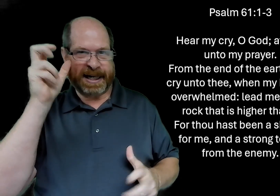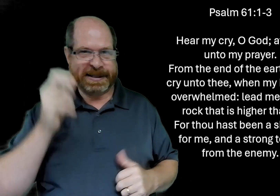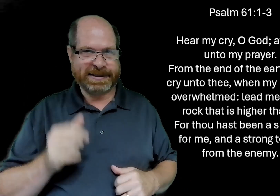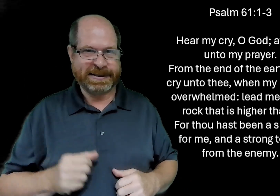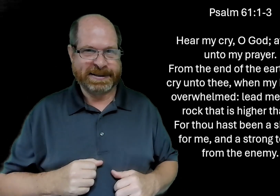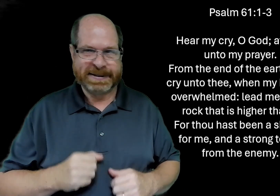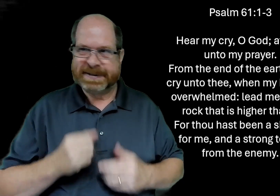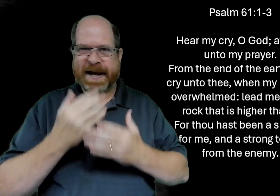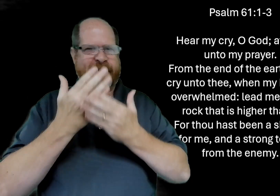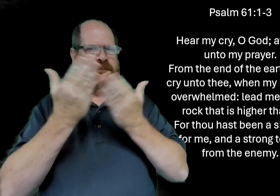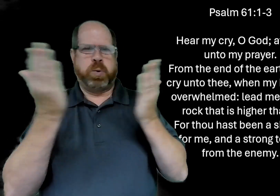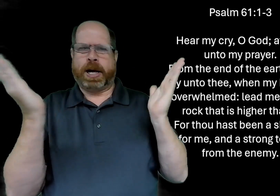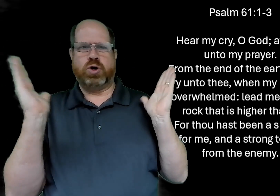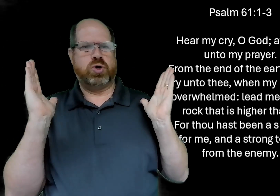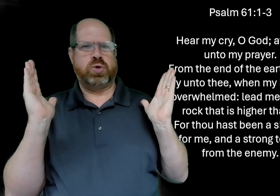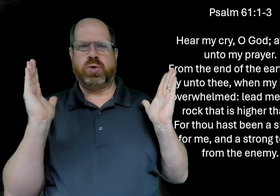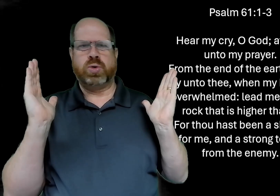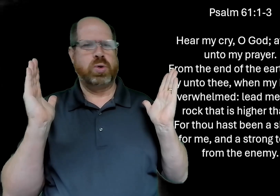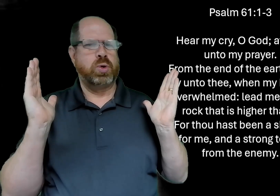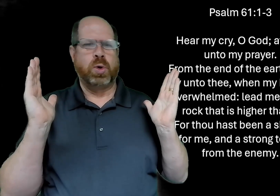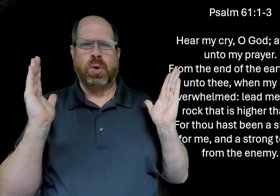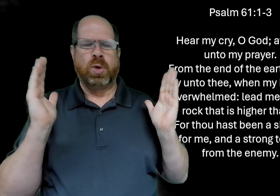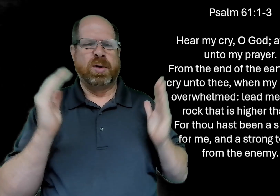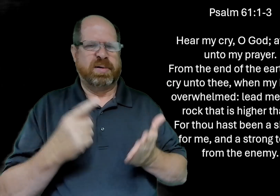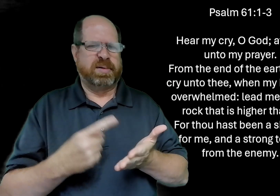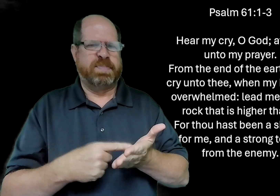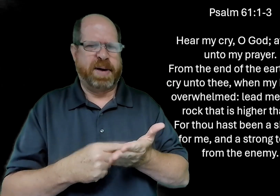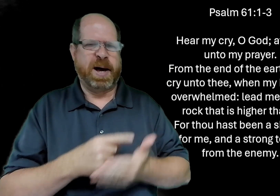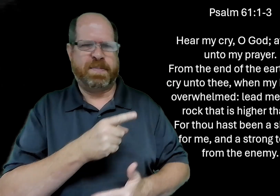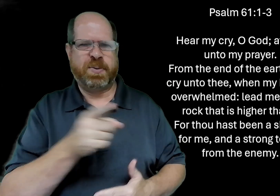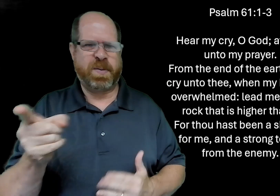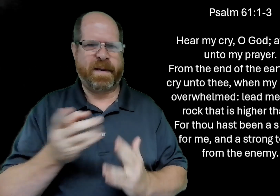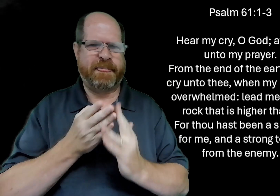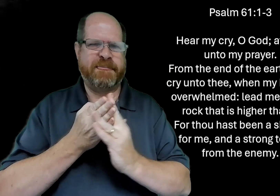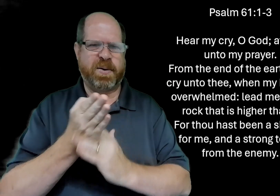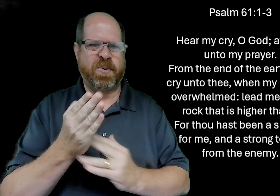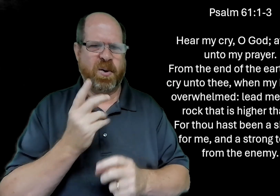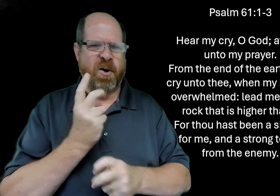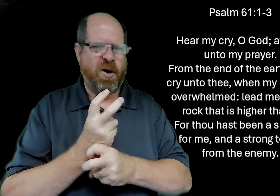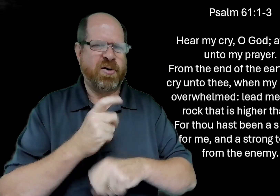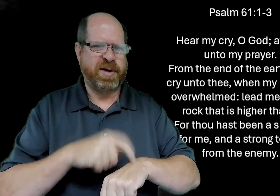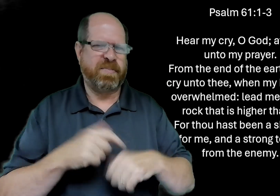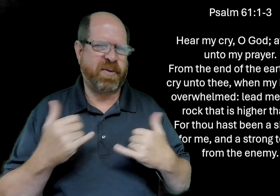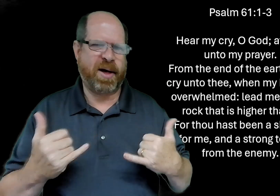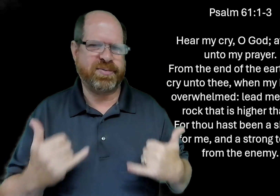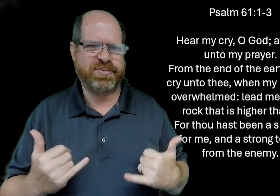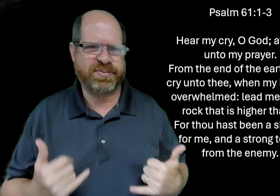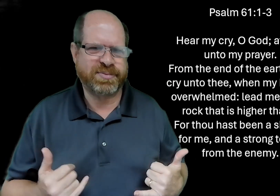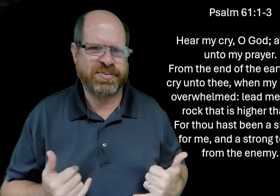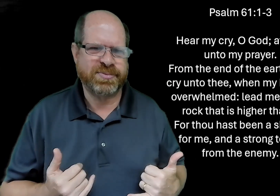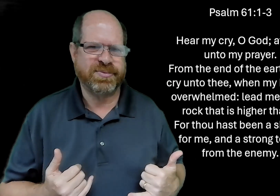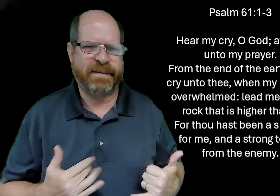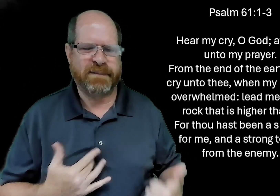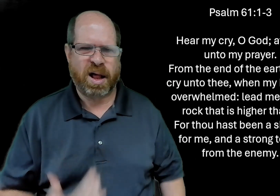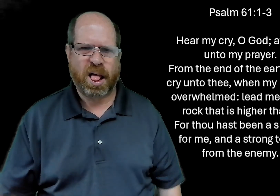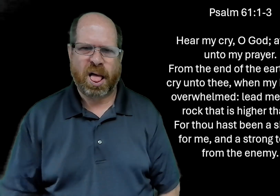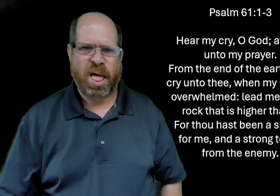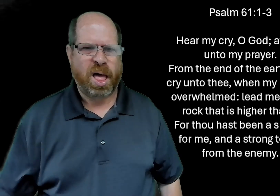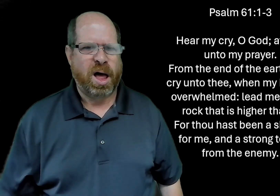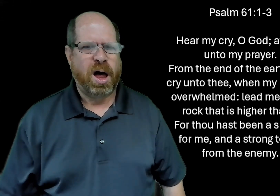world and satan he's everywhere and sometimes we need to go through hard times